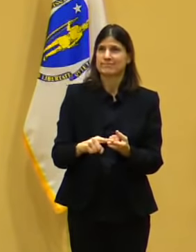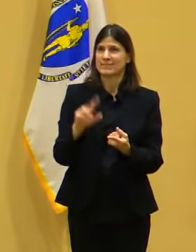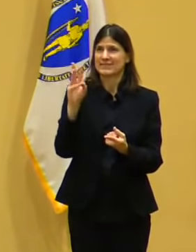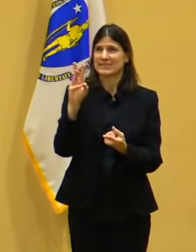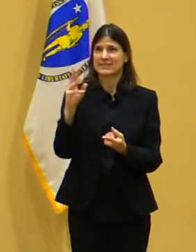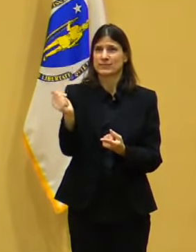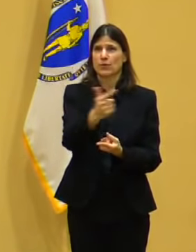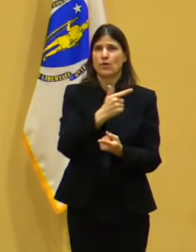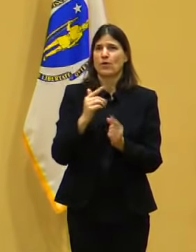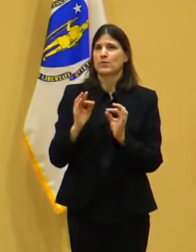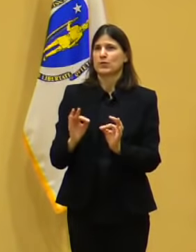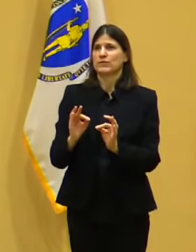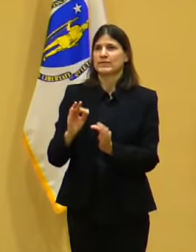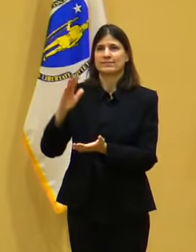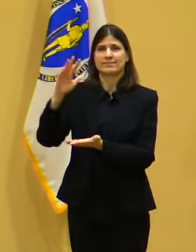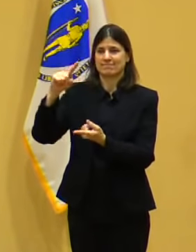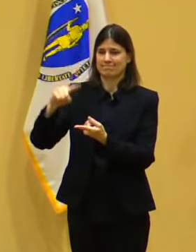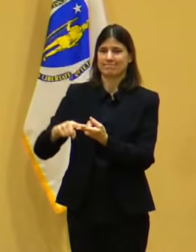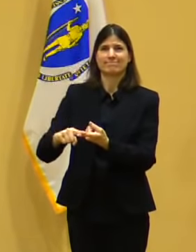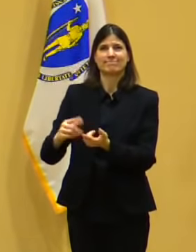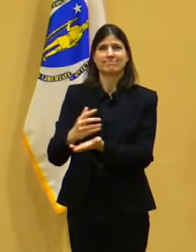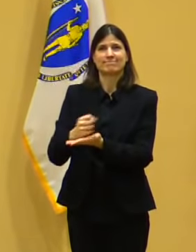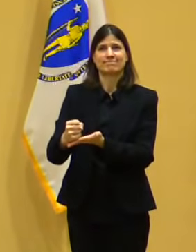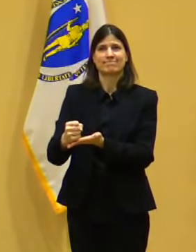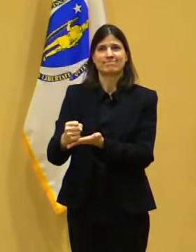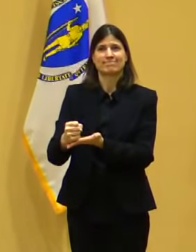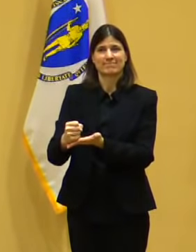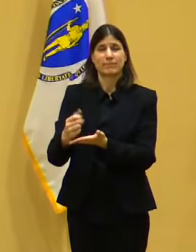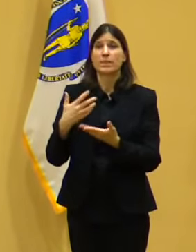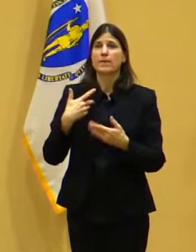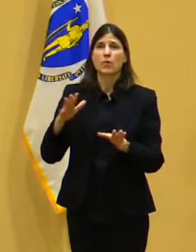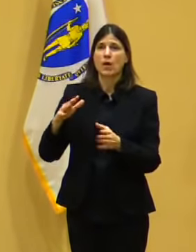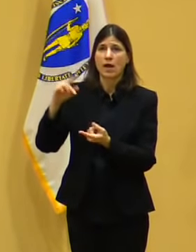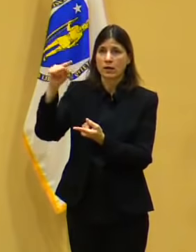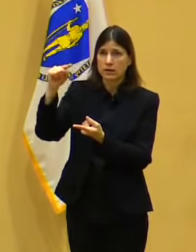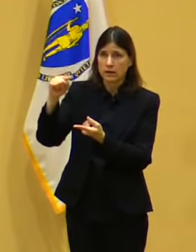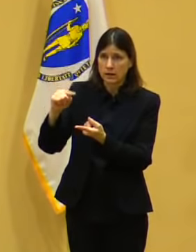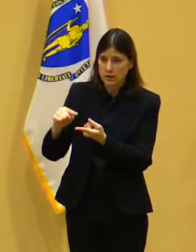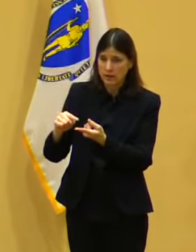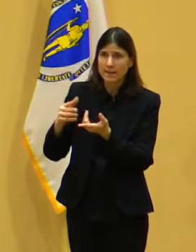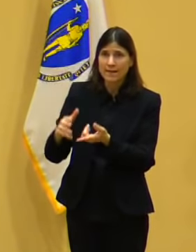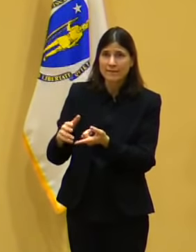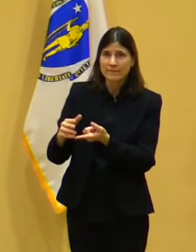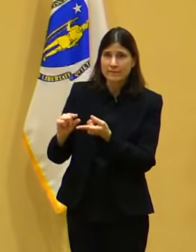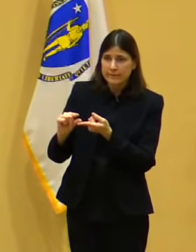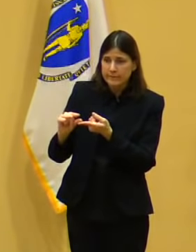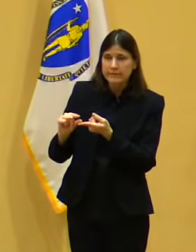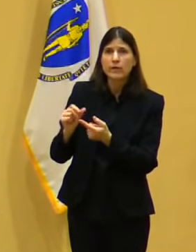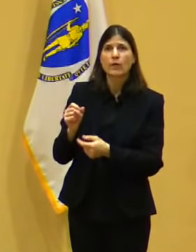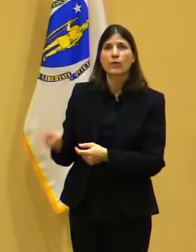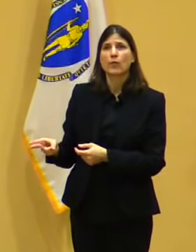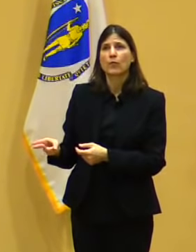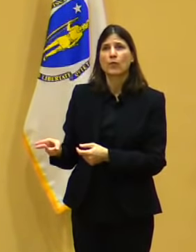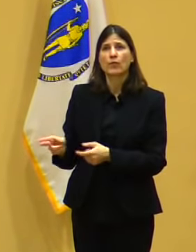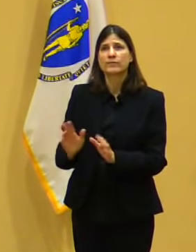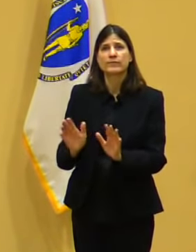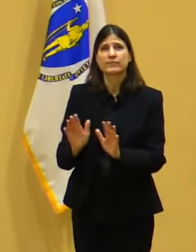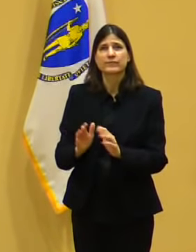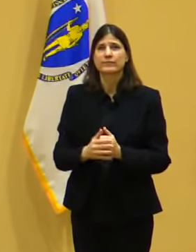it's not that it gets wasted, it isn't usable because of something that happened with respect to